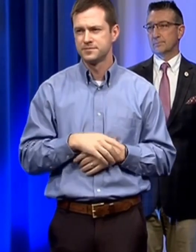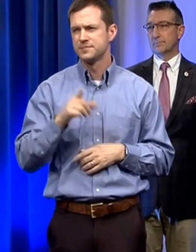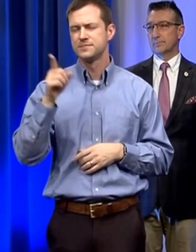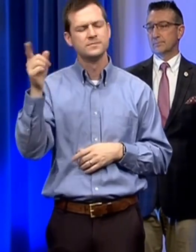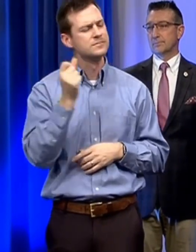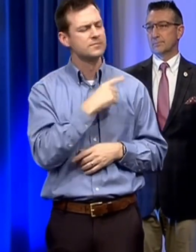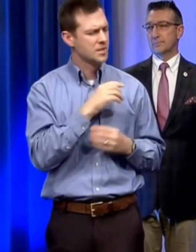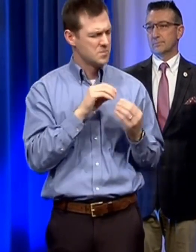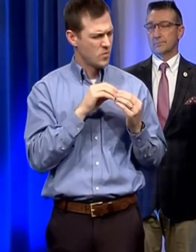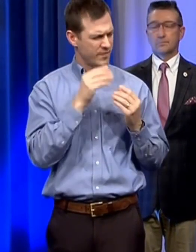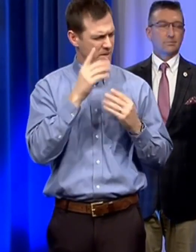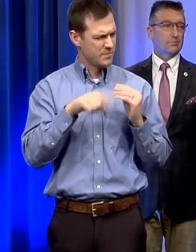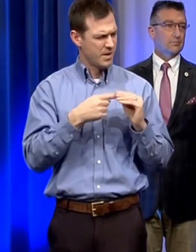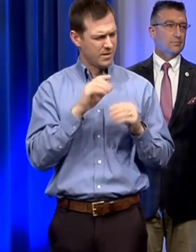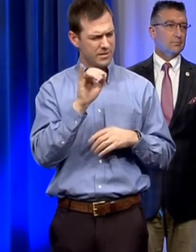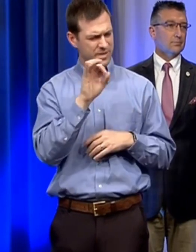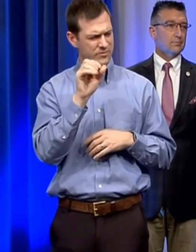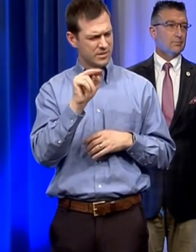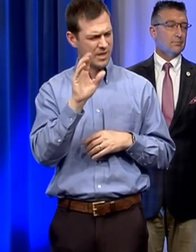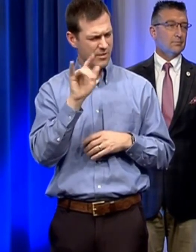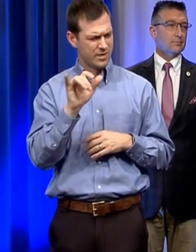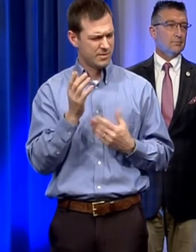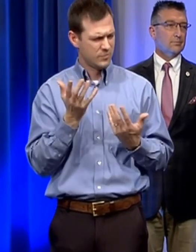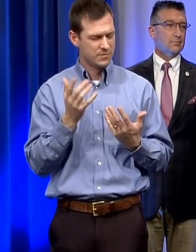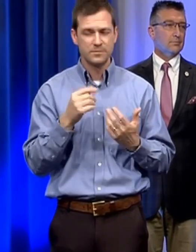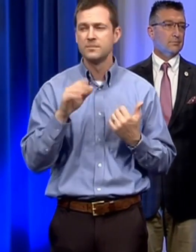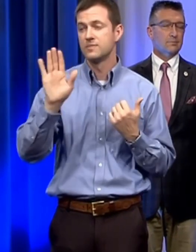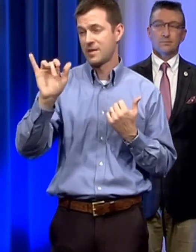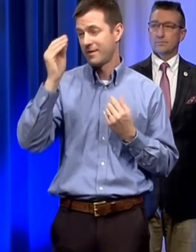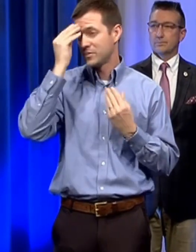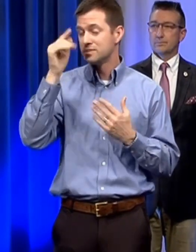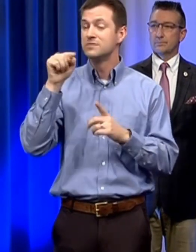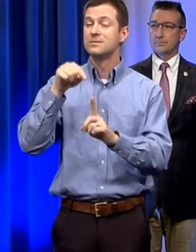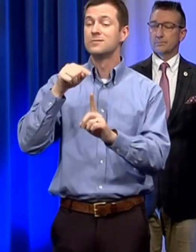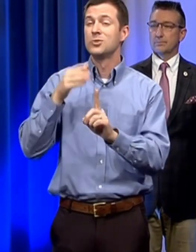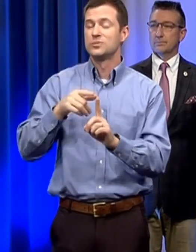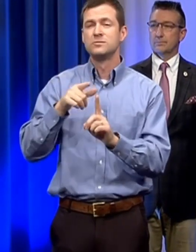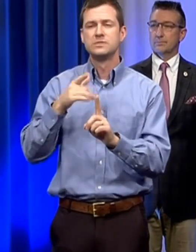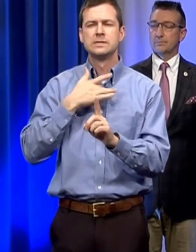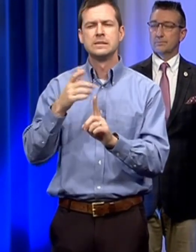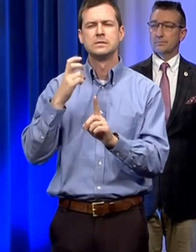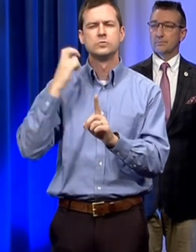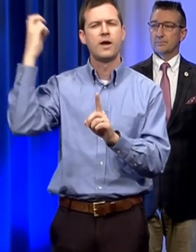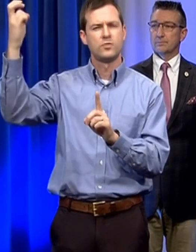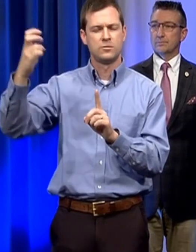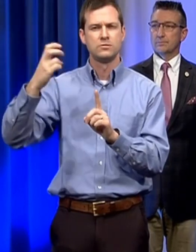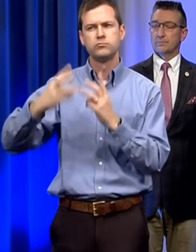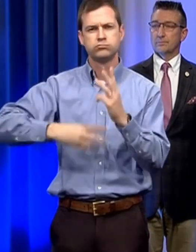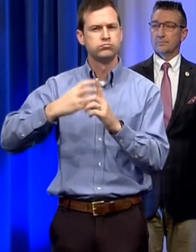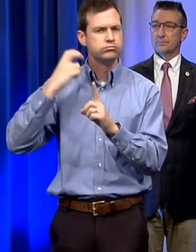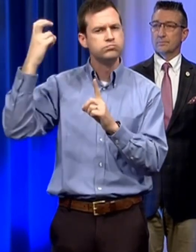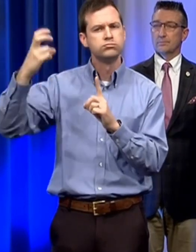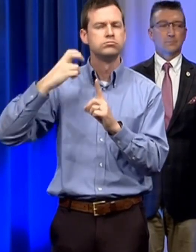about the case up in jefferson county um the information i have is that this is a person who traveled internationally uh and returned uh to the